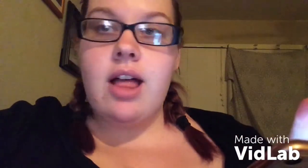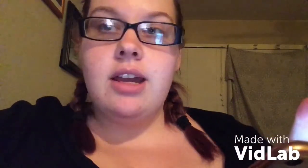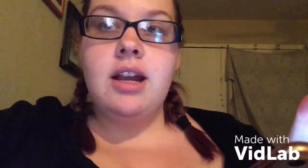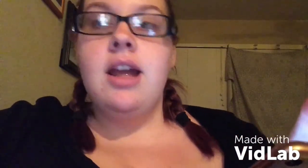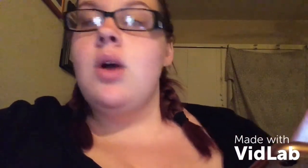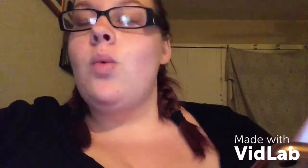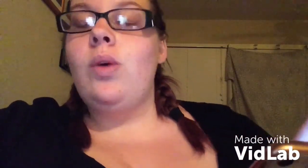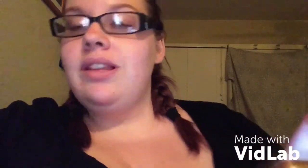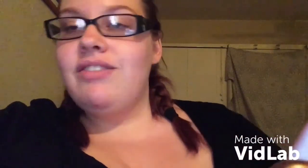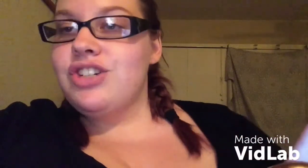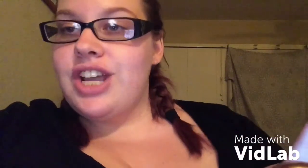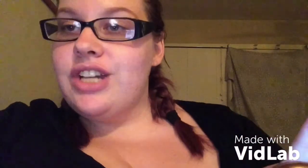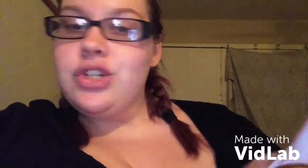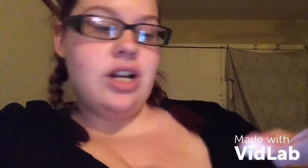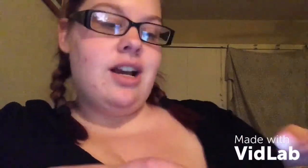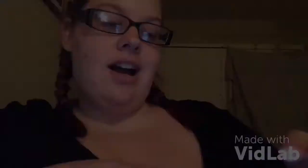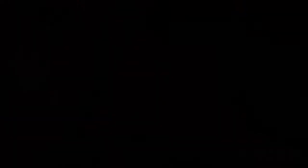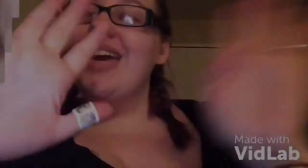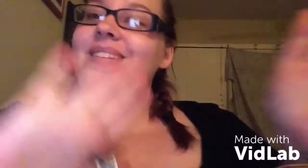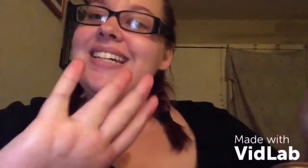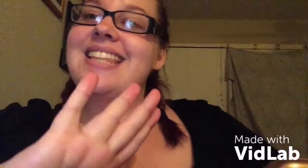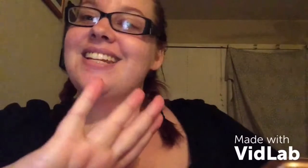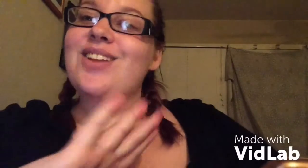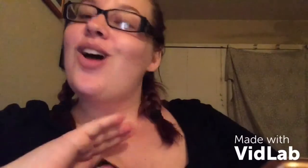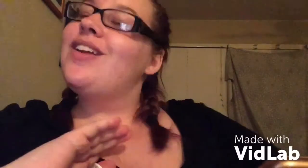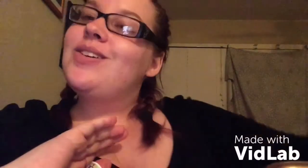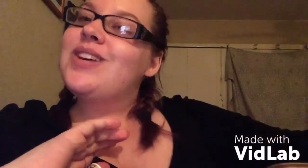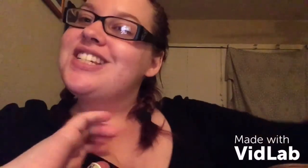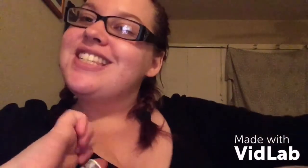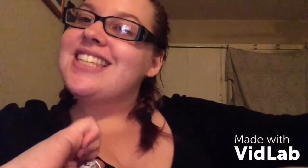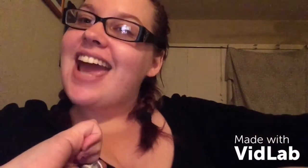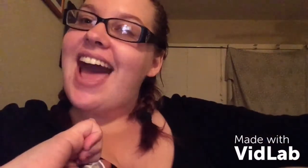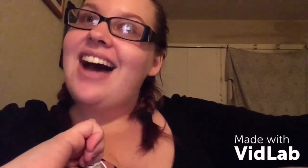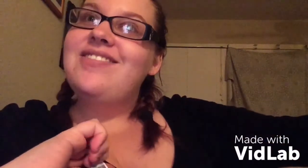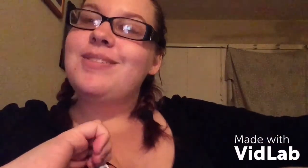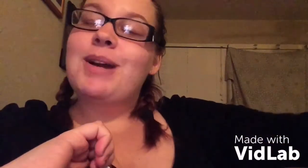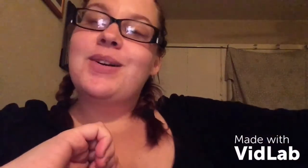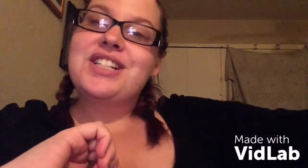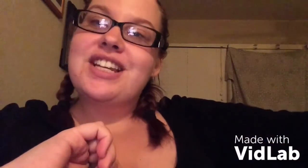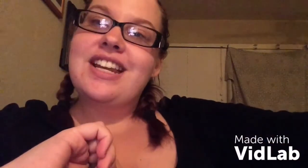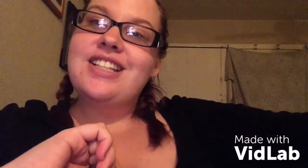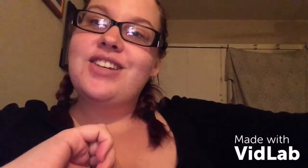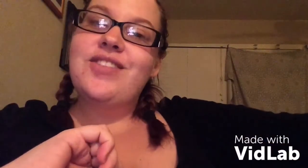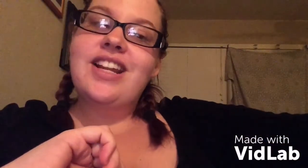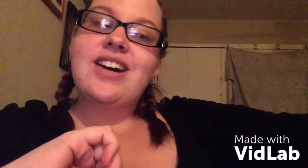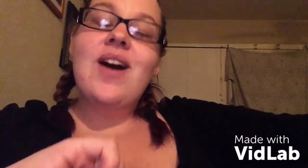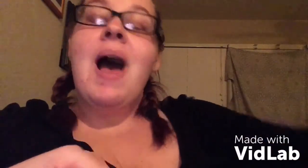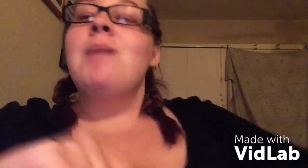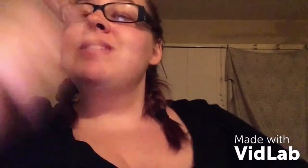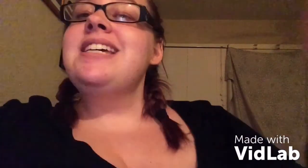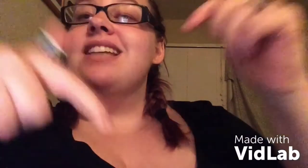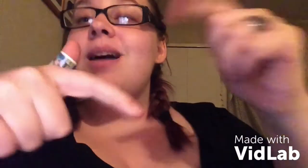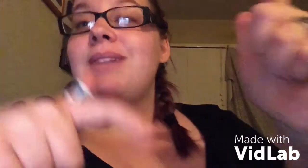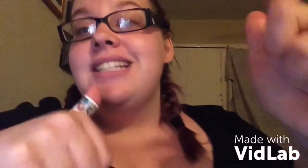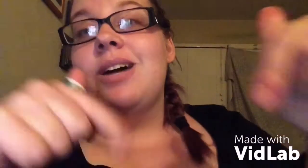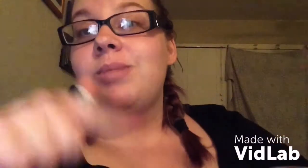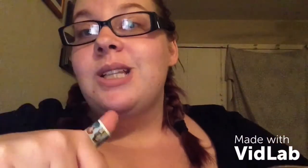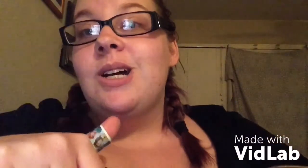color. We'll never change. Okay, you guys, that is all the questions that I have from my question and answer video. Please comment down below